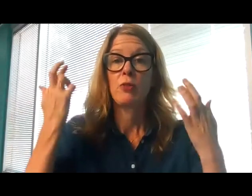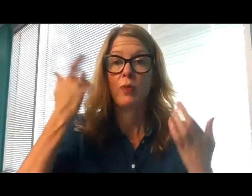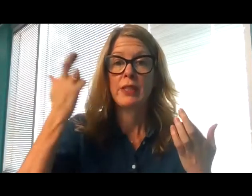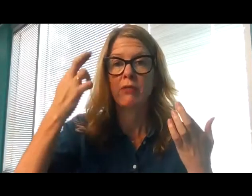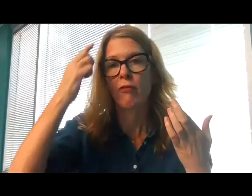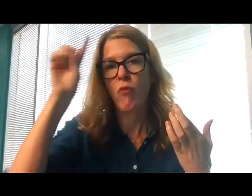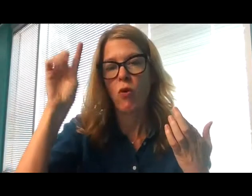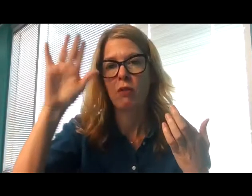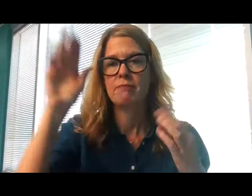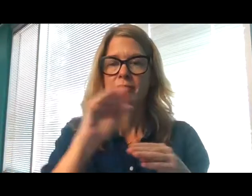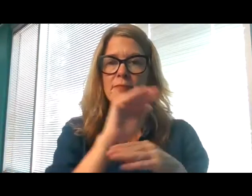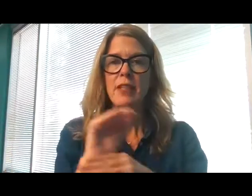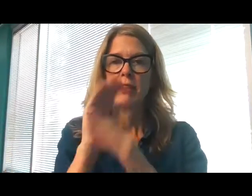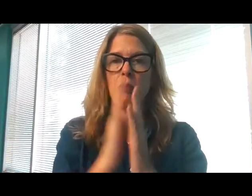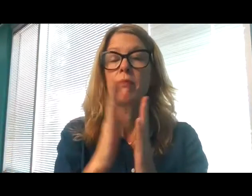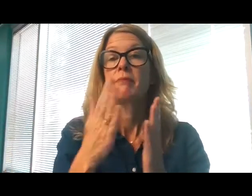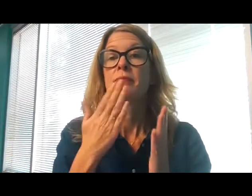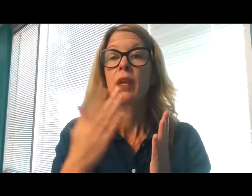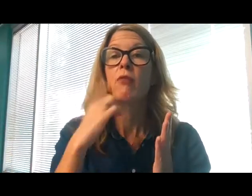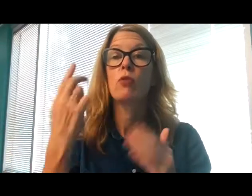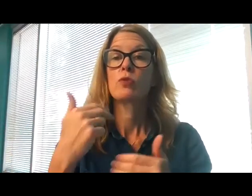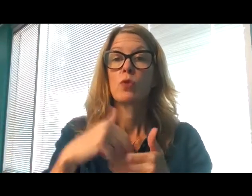with y'all. Thank you so much for joining us tonight.